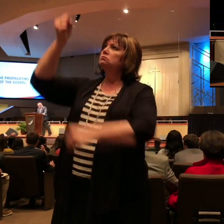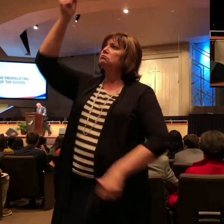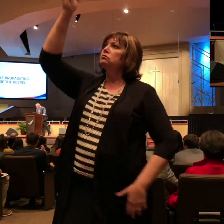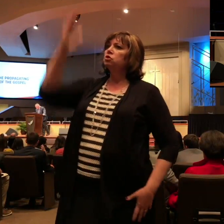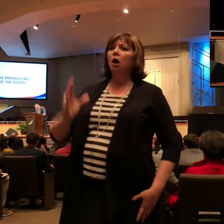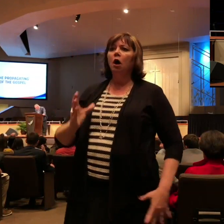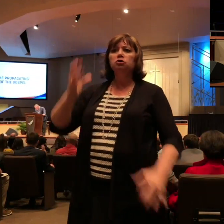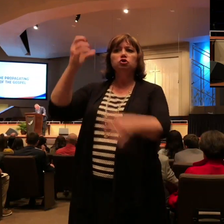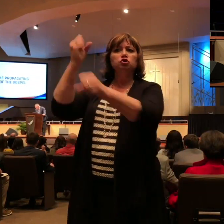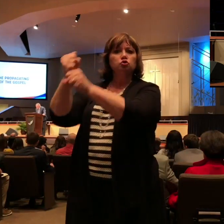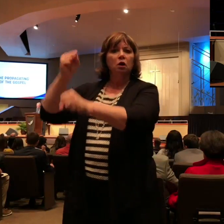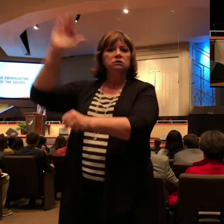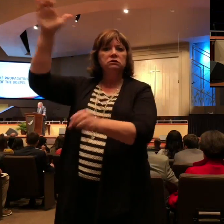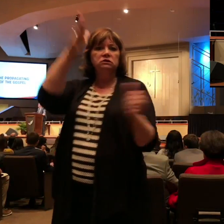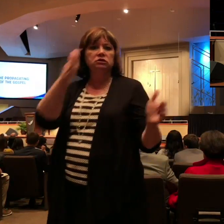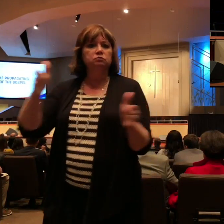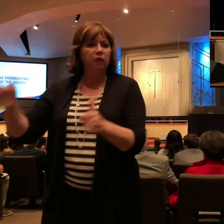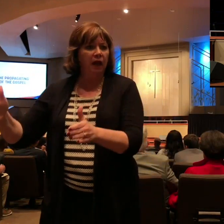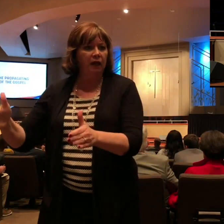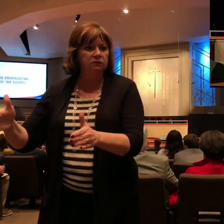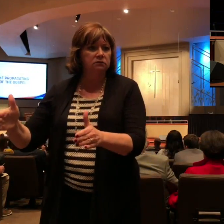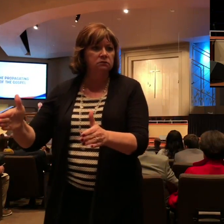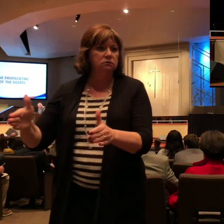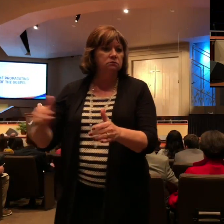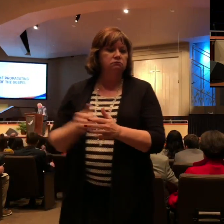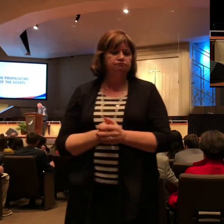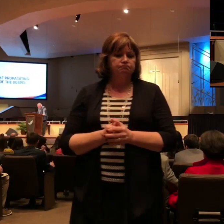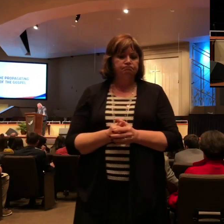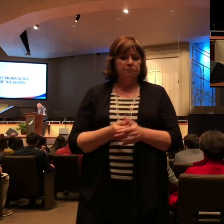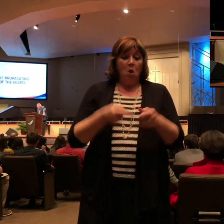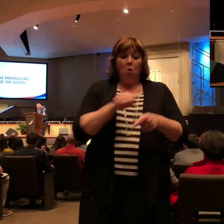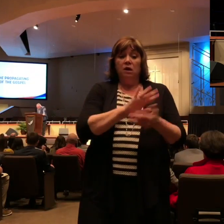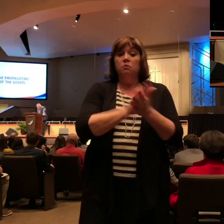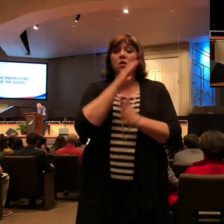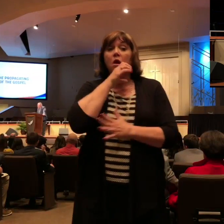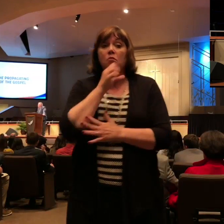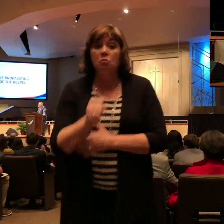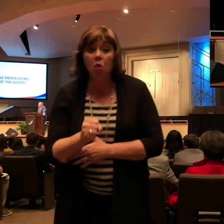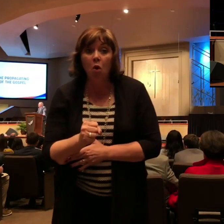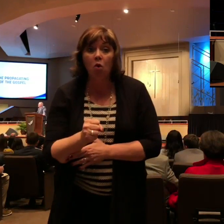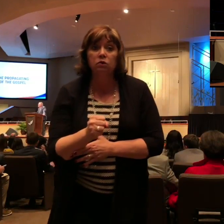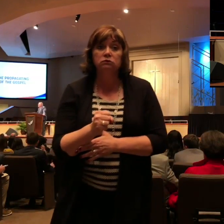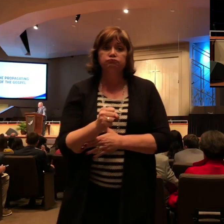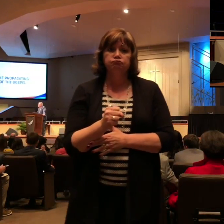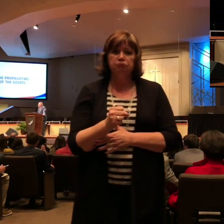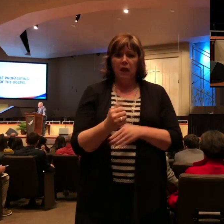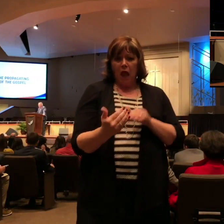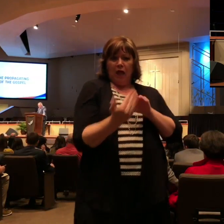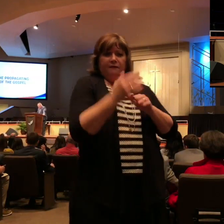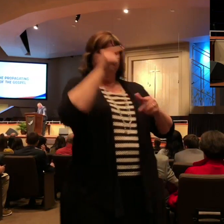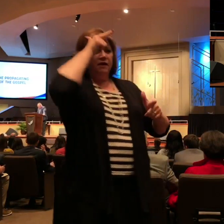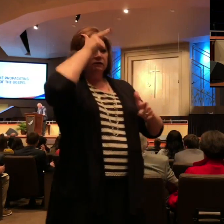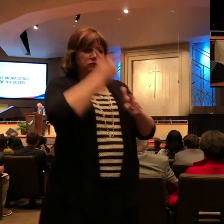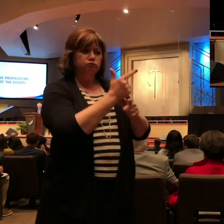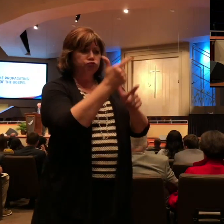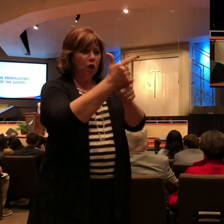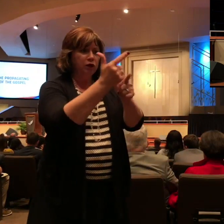The latter part of his life, looking back in Genesis 50, 20, he says, for you, you thought evil against me. But God